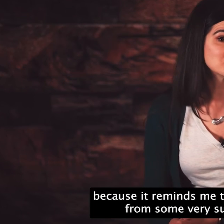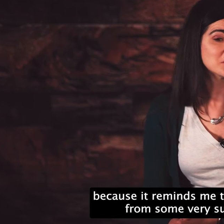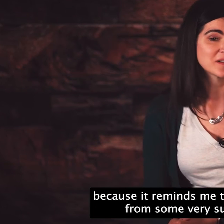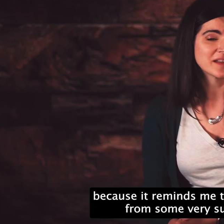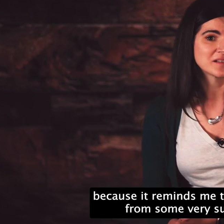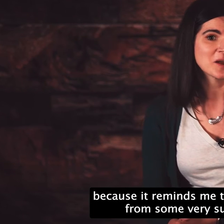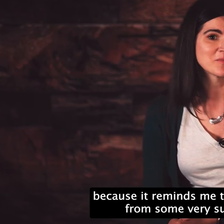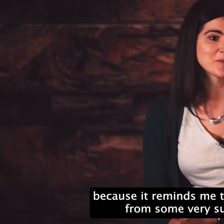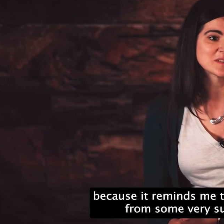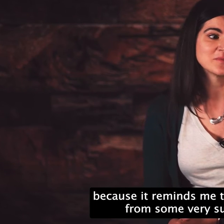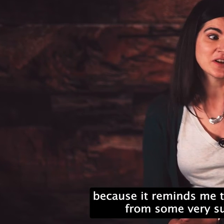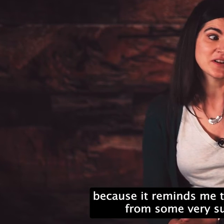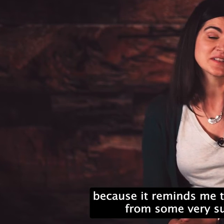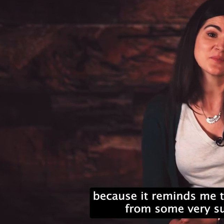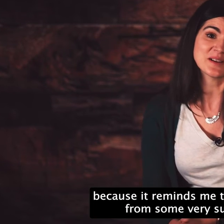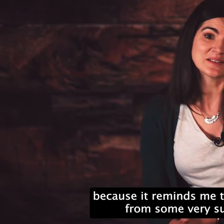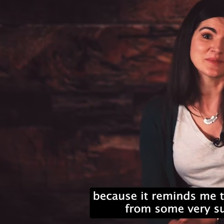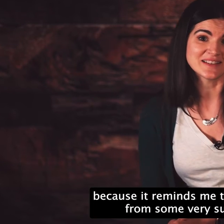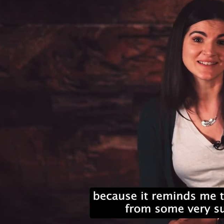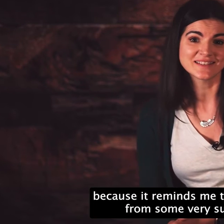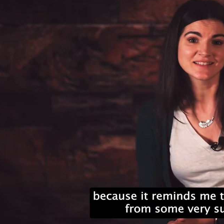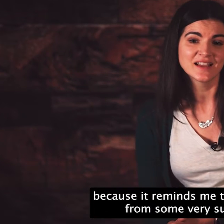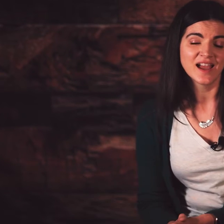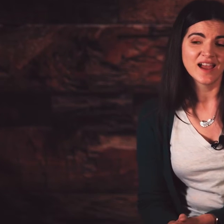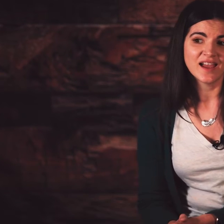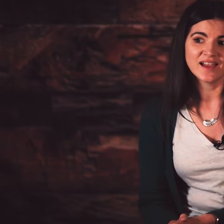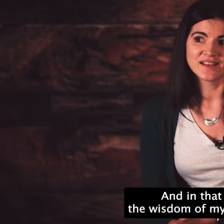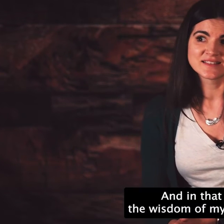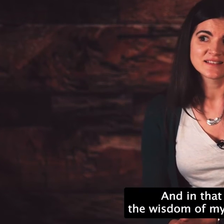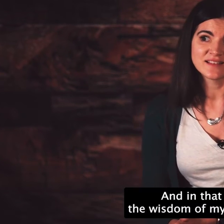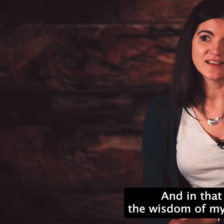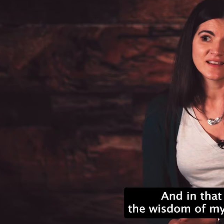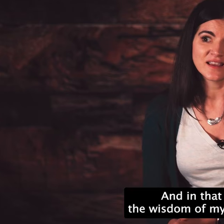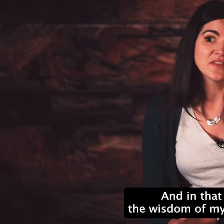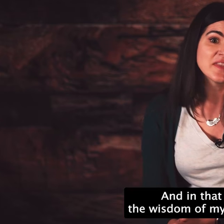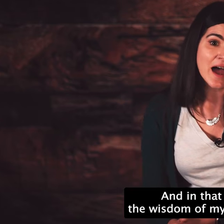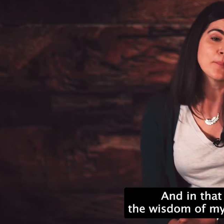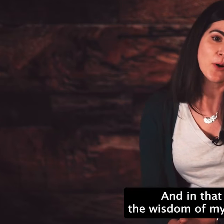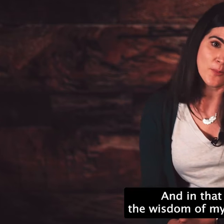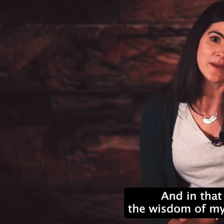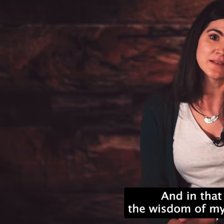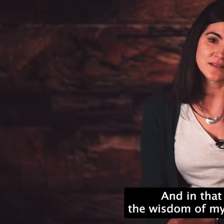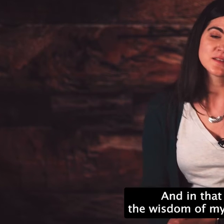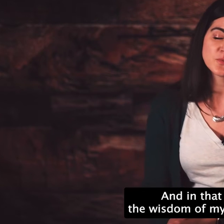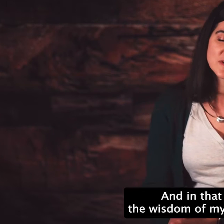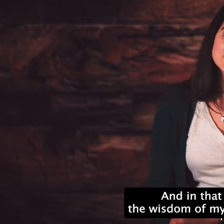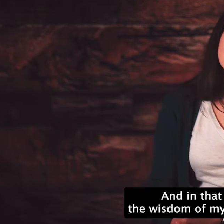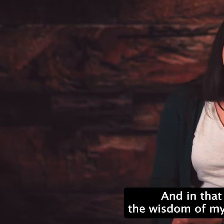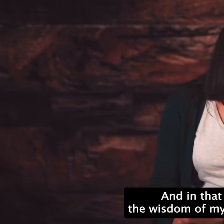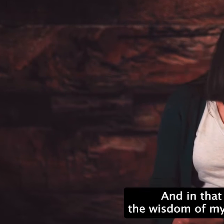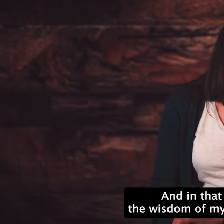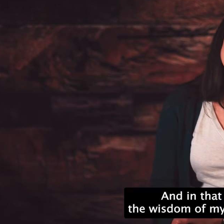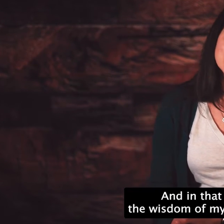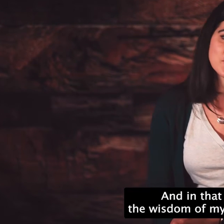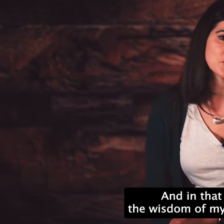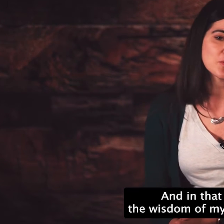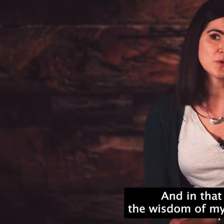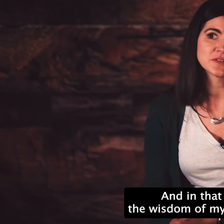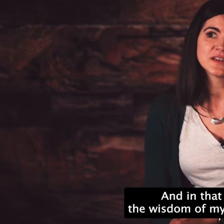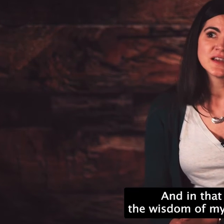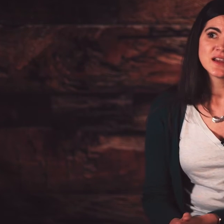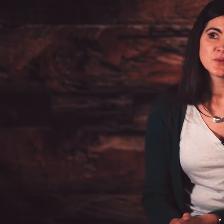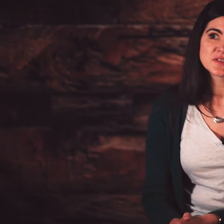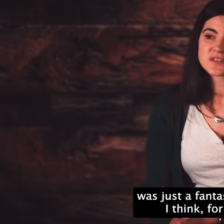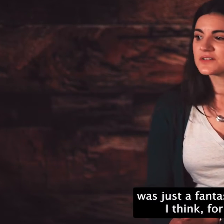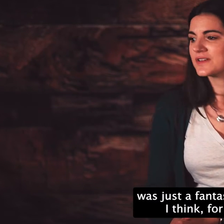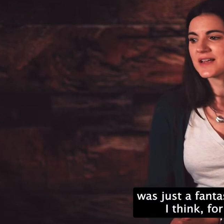me that wisdom can come from some very surprising places. And in that moment, the wisdom of my seven